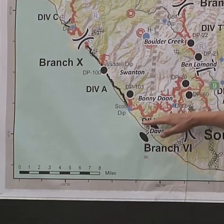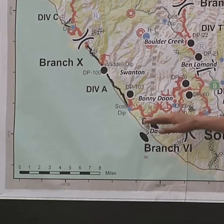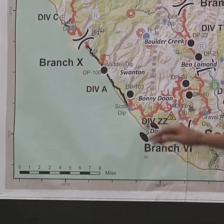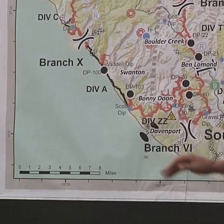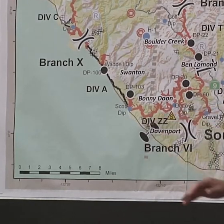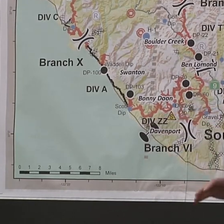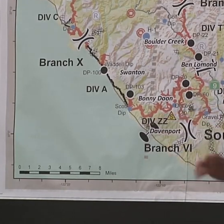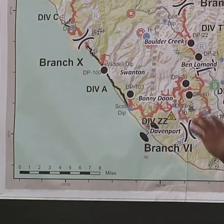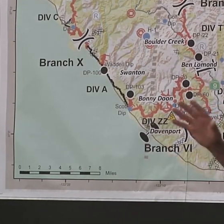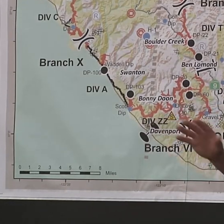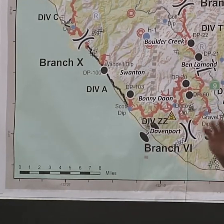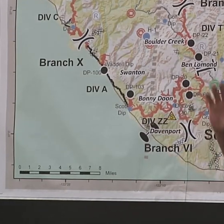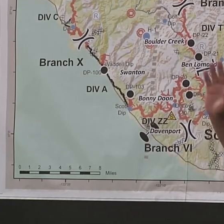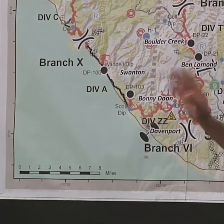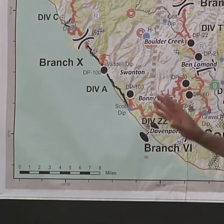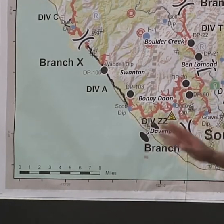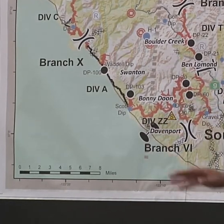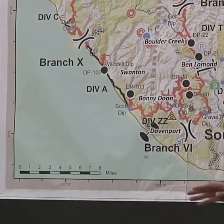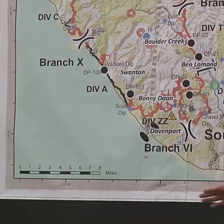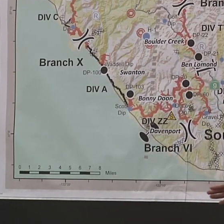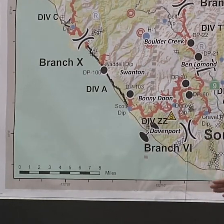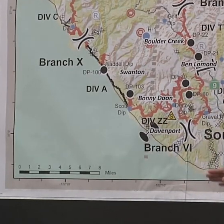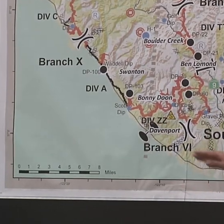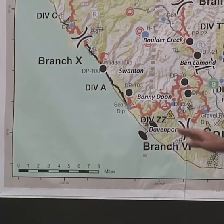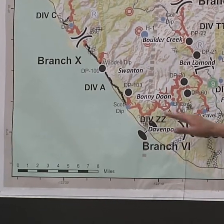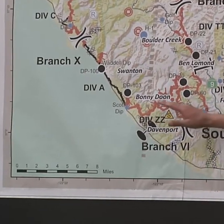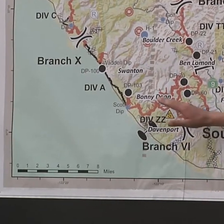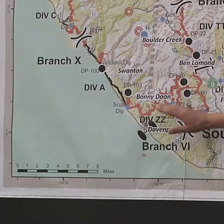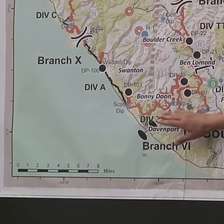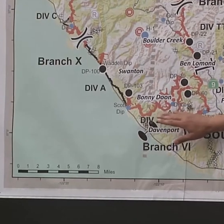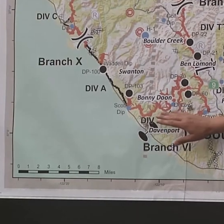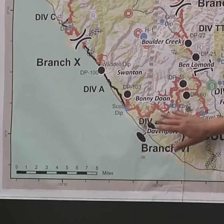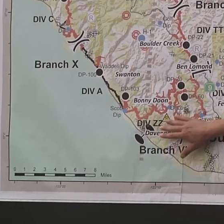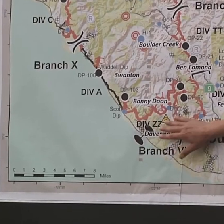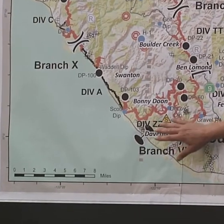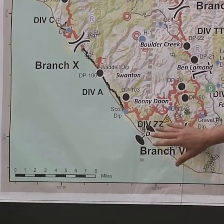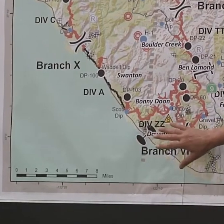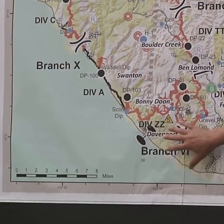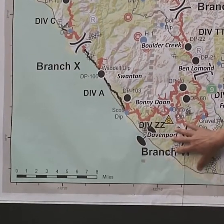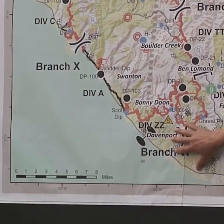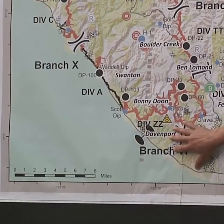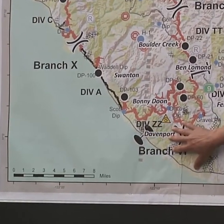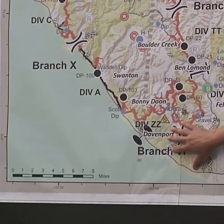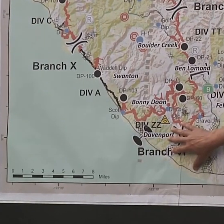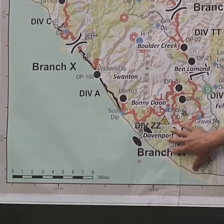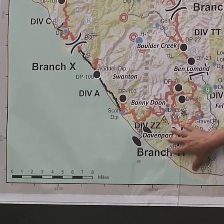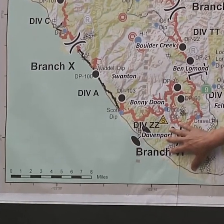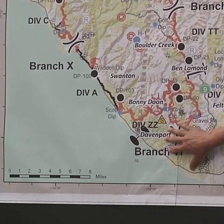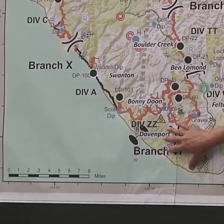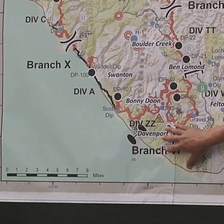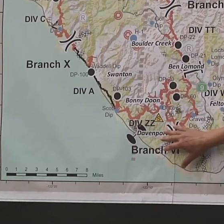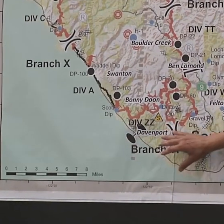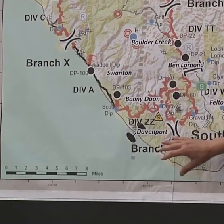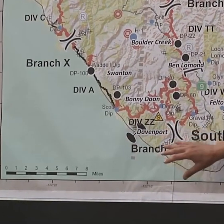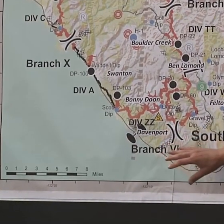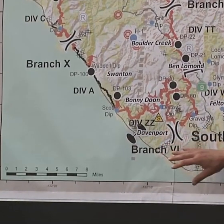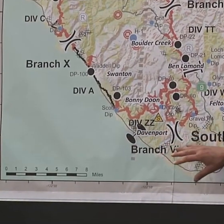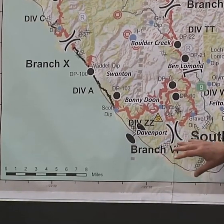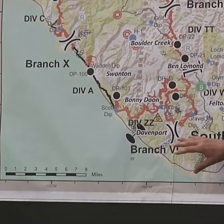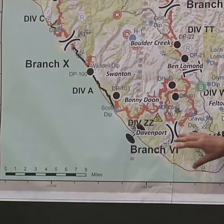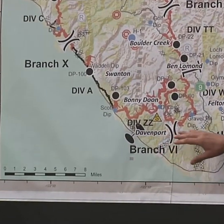fire has bumped into some of that and extinguished and exactly what we wanted to do. And so, we're looking really good. High level of confidence in our